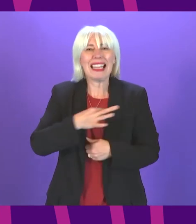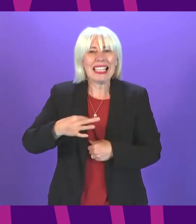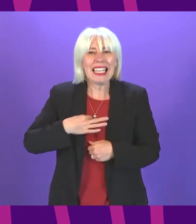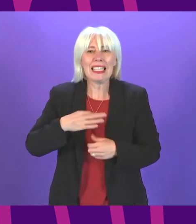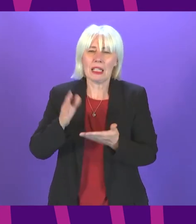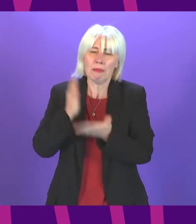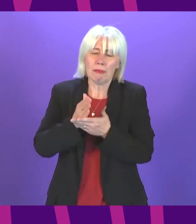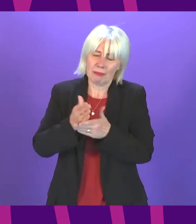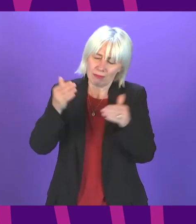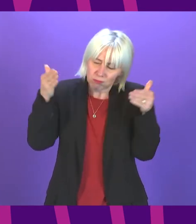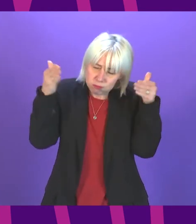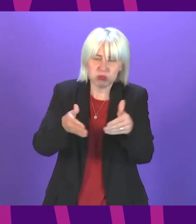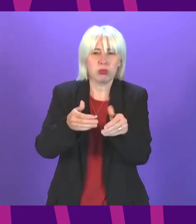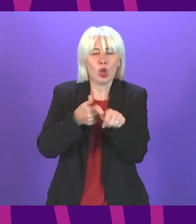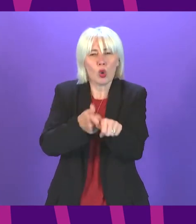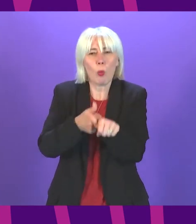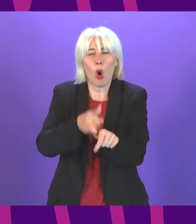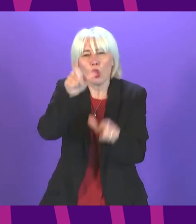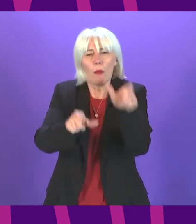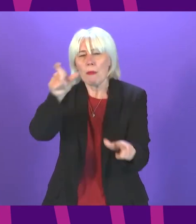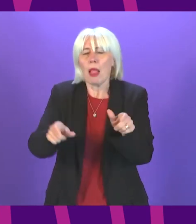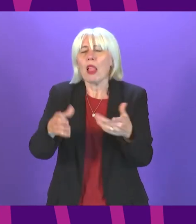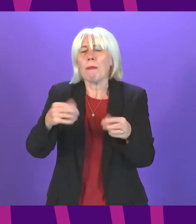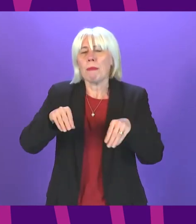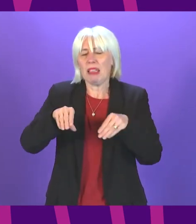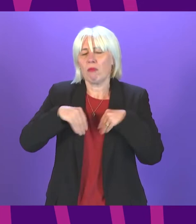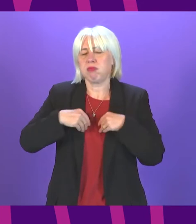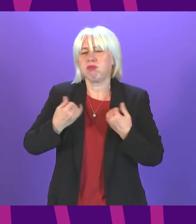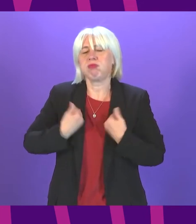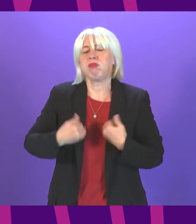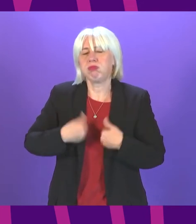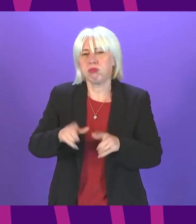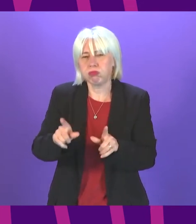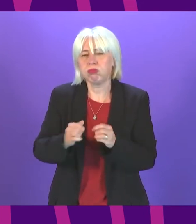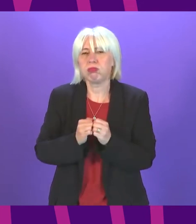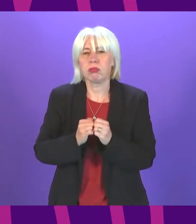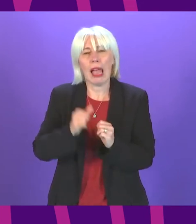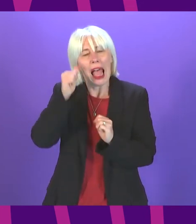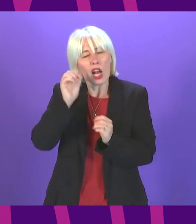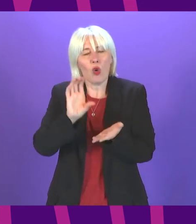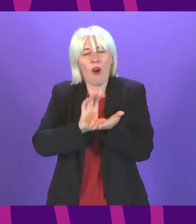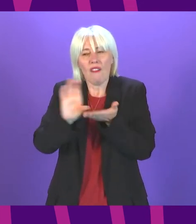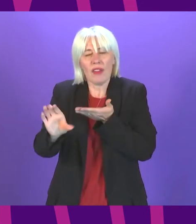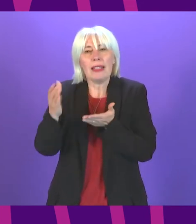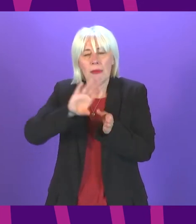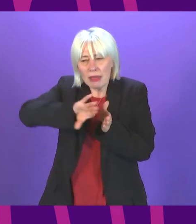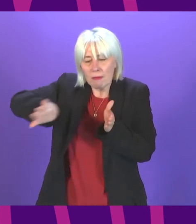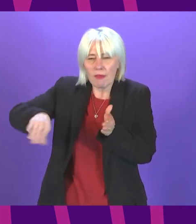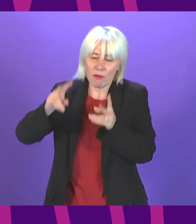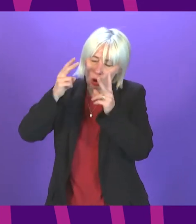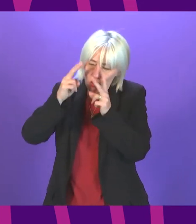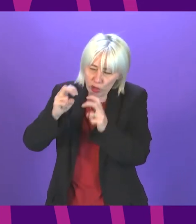vital support to those who are worst affected and I do recognise the government has set aside funding for research and innovation